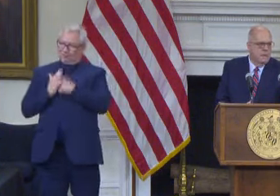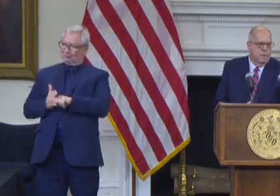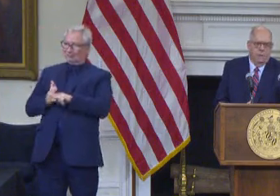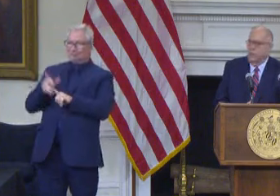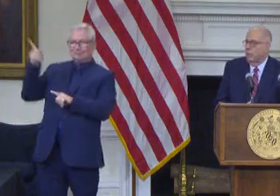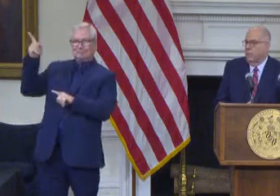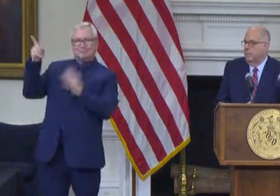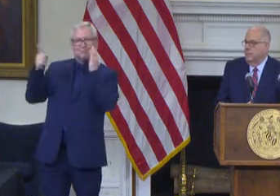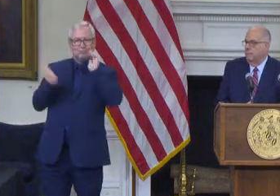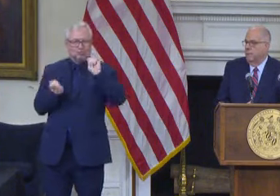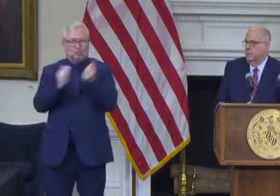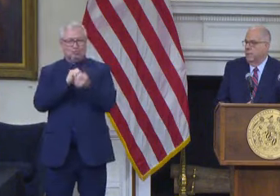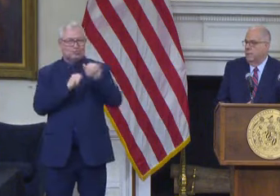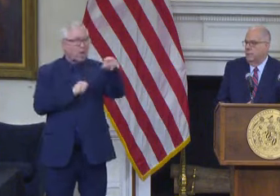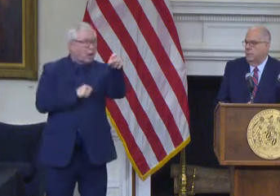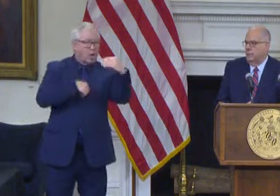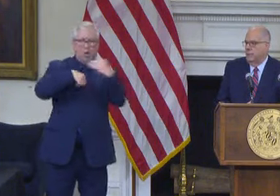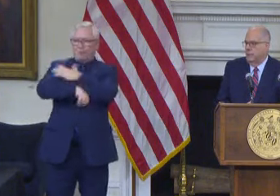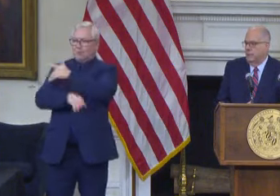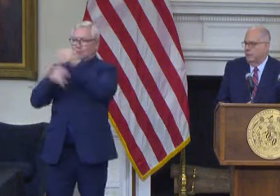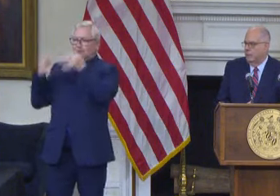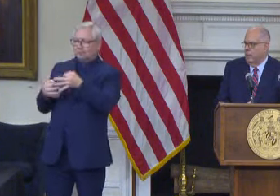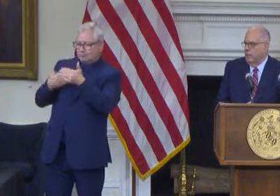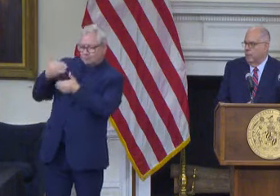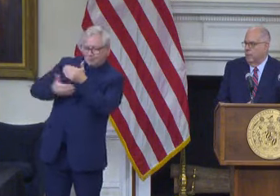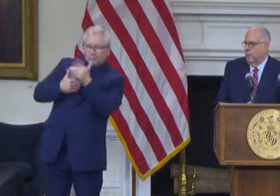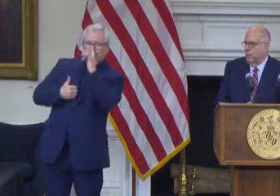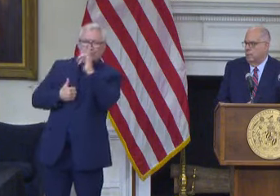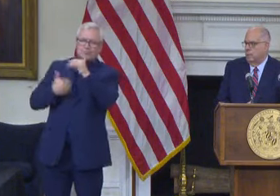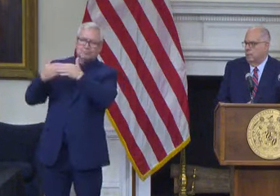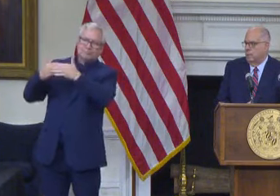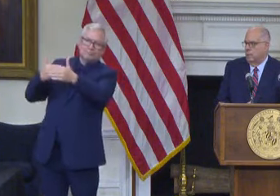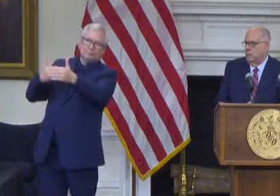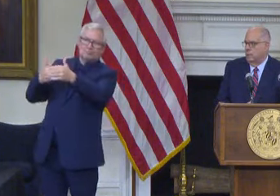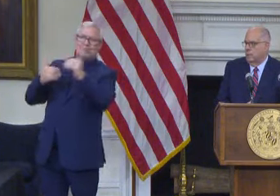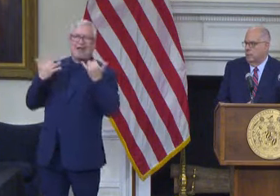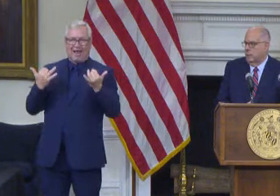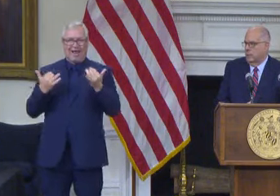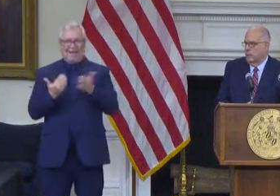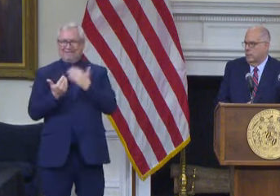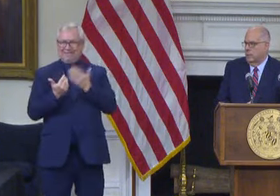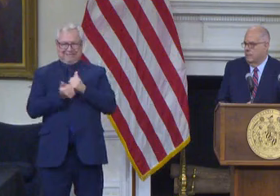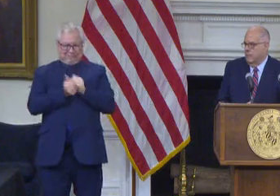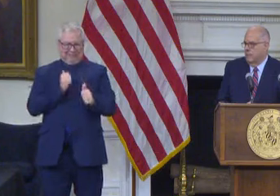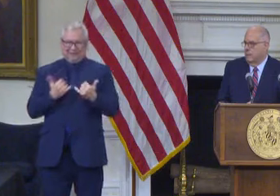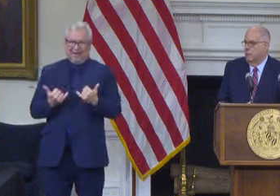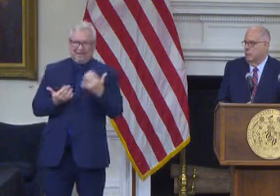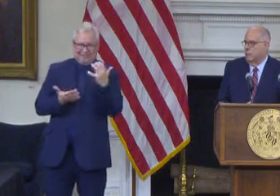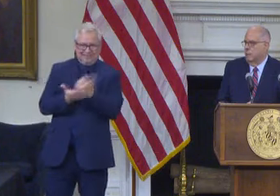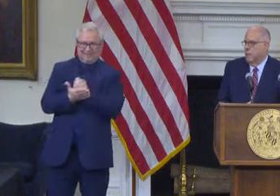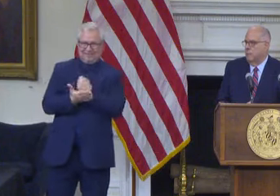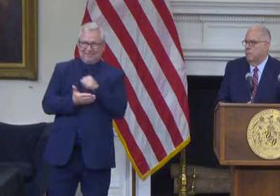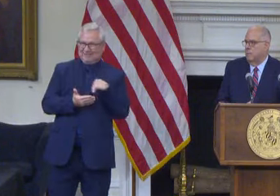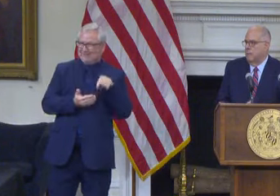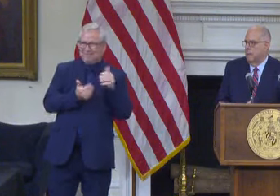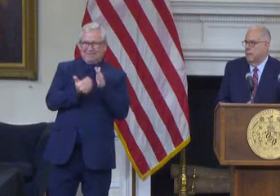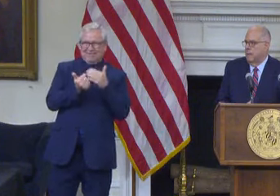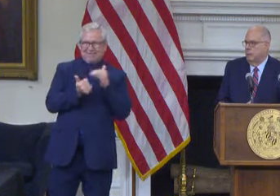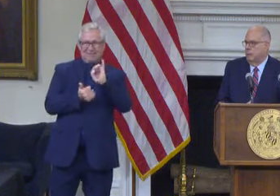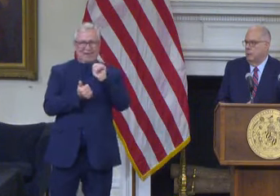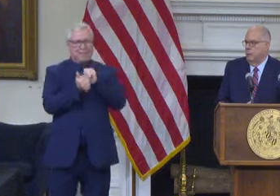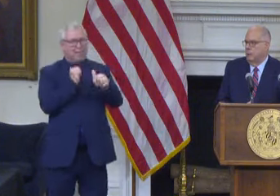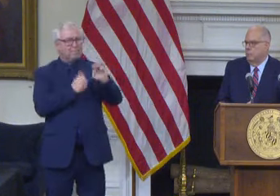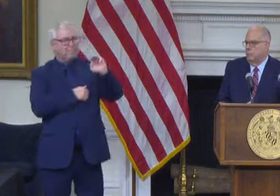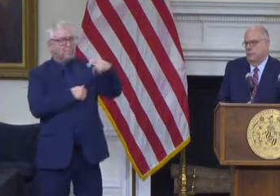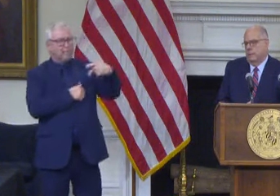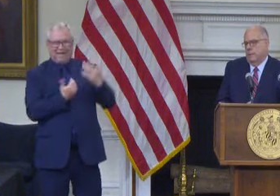but they're going to be here in session they could very easily pass the crime bills just as quickly as they pass these terrible maps and